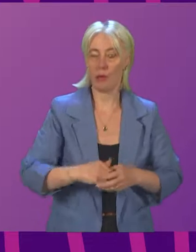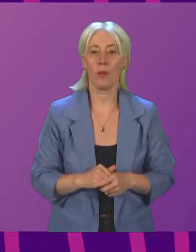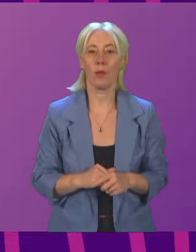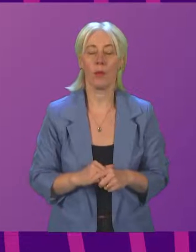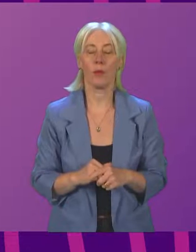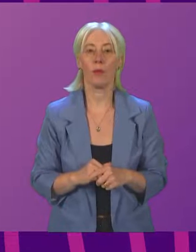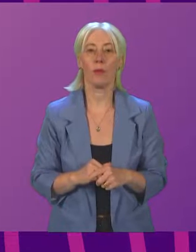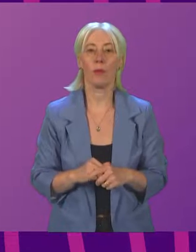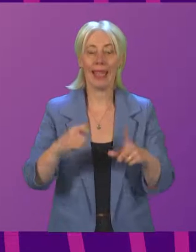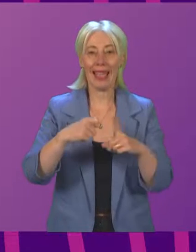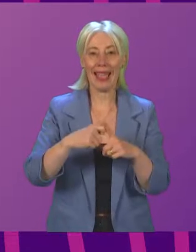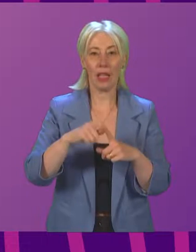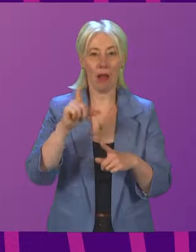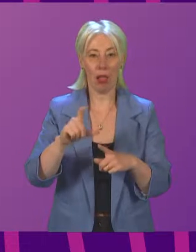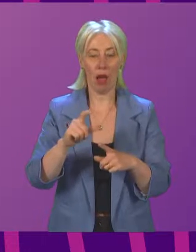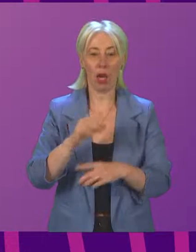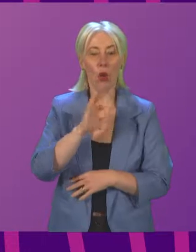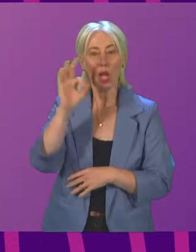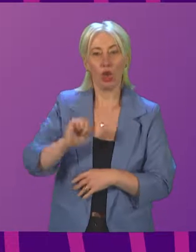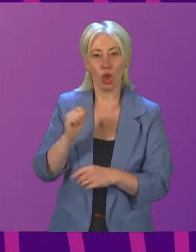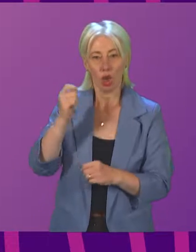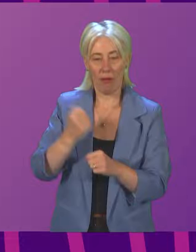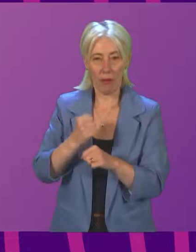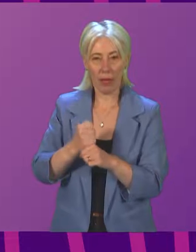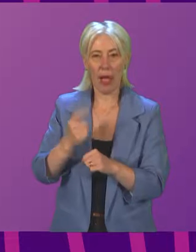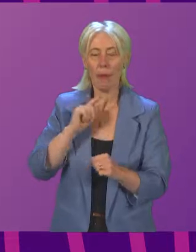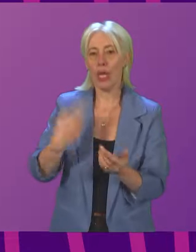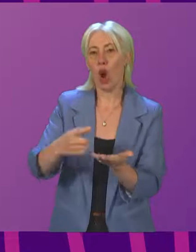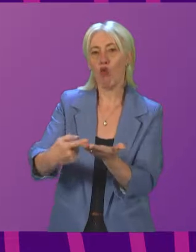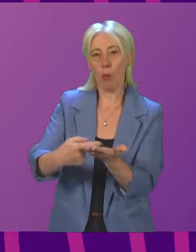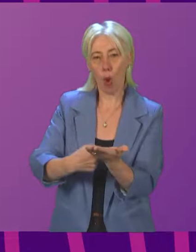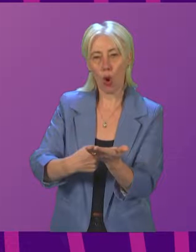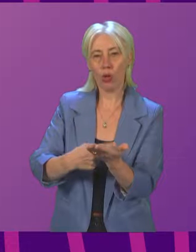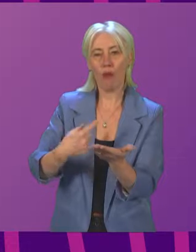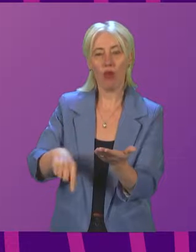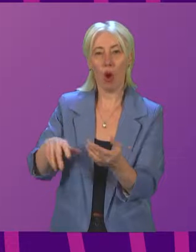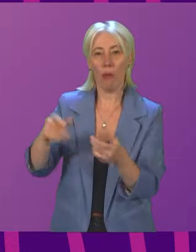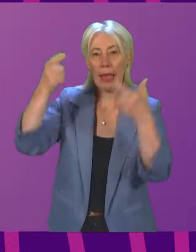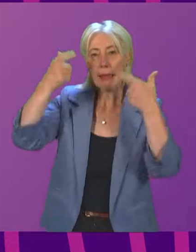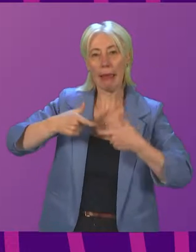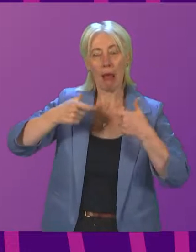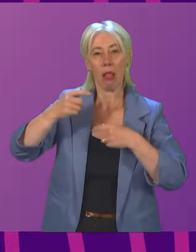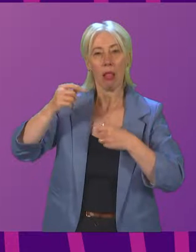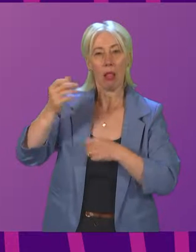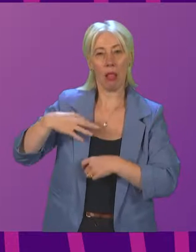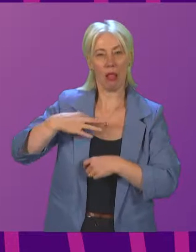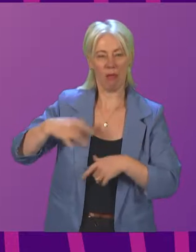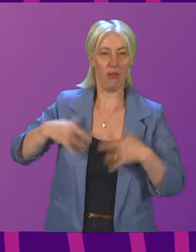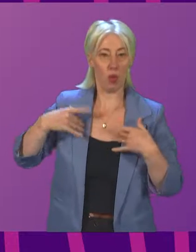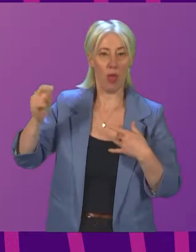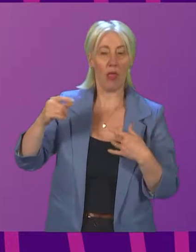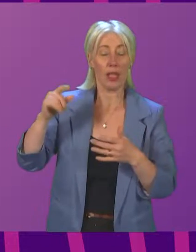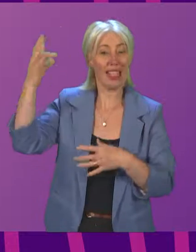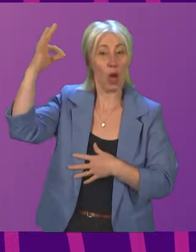Presiding Officer. To ask the Scottish Government, in light of reports of a legal opinion stating that local authorities